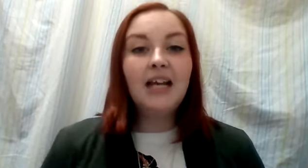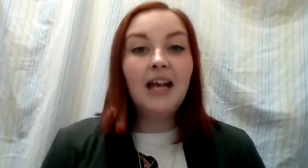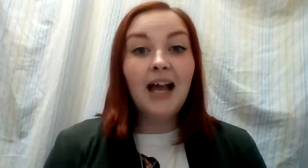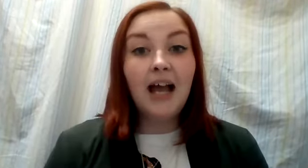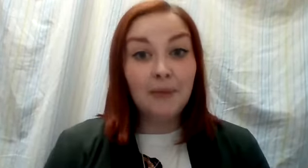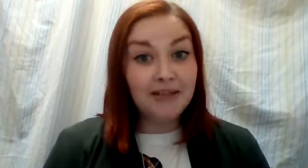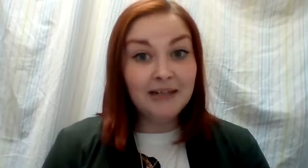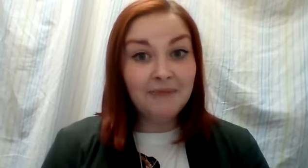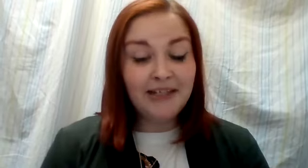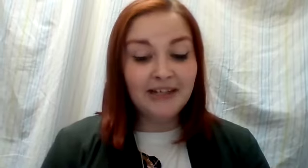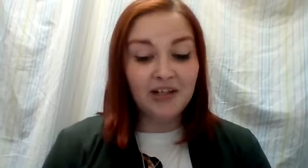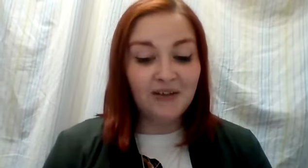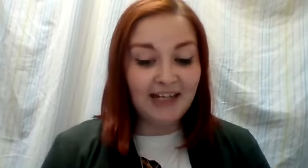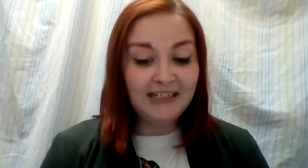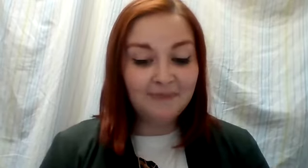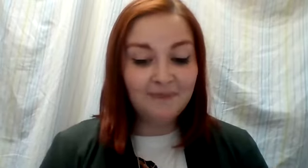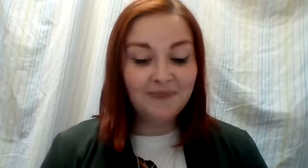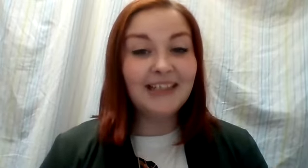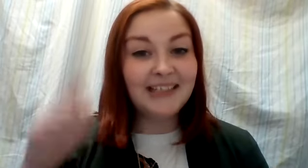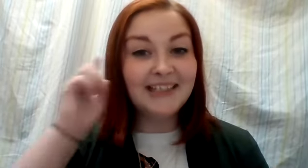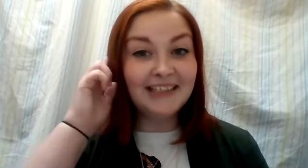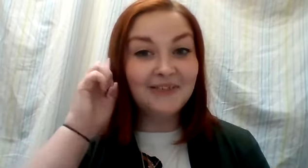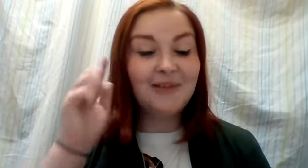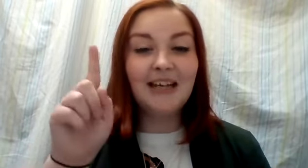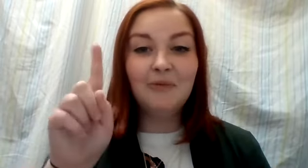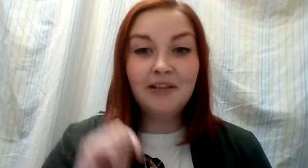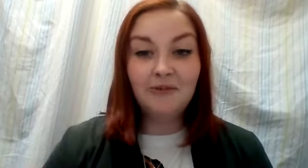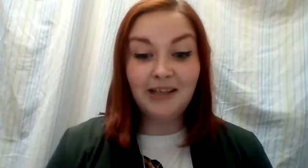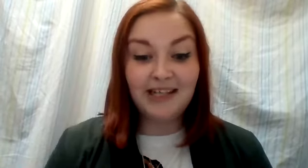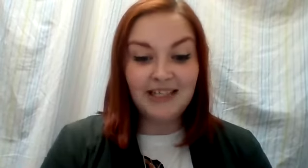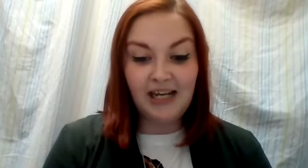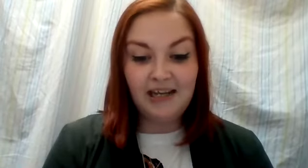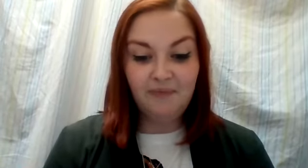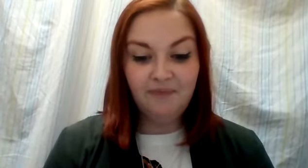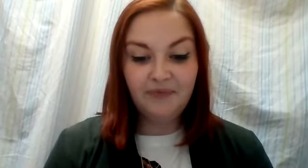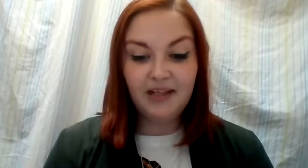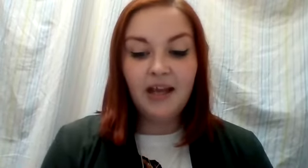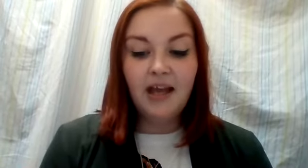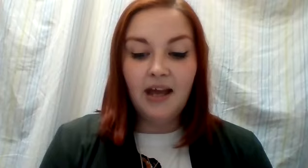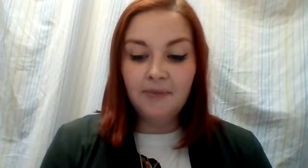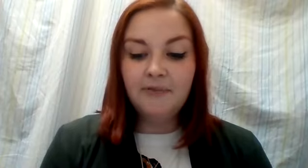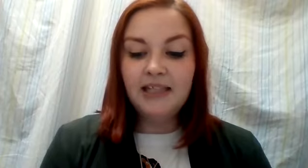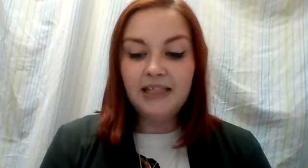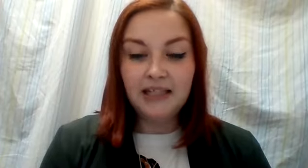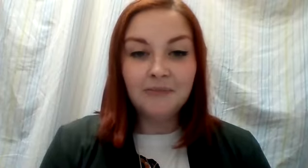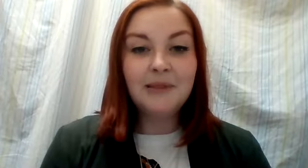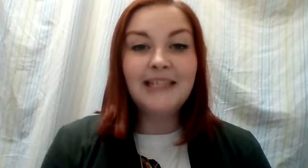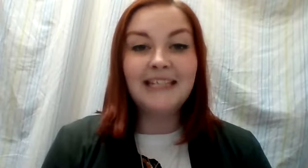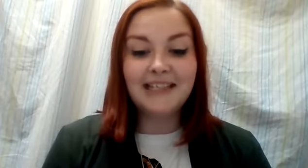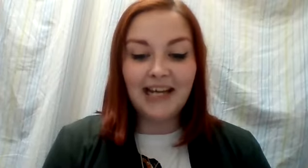Humpty Dumpty. Humpty you ready? Listen. We have one new line today. Humpty Dumpty sat